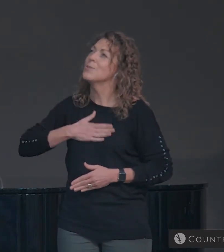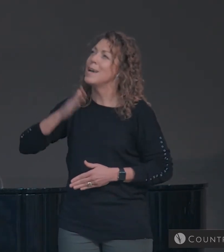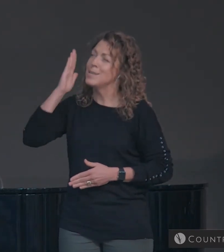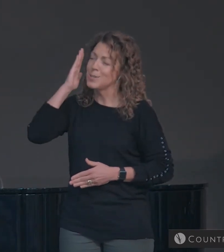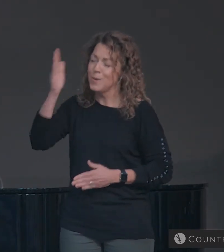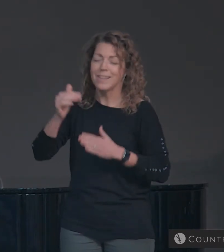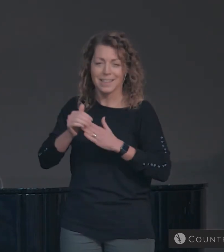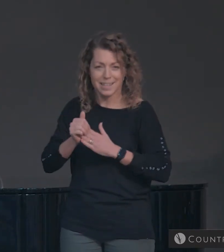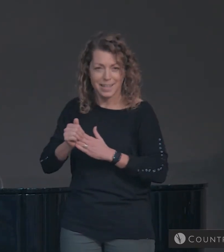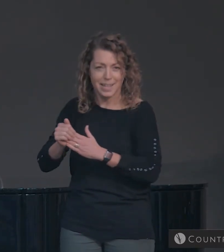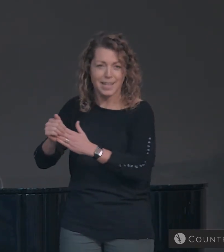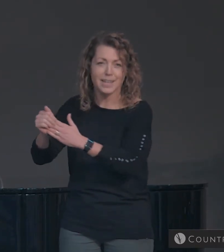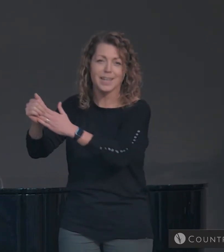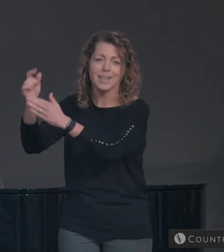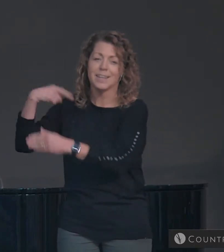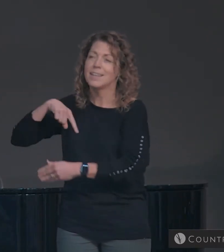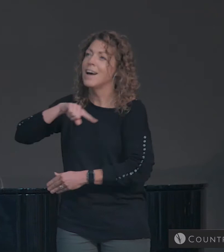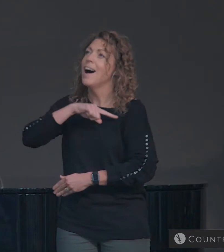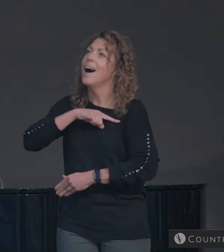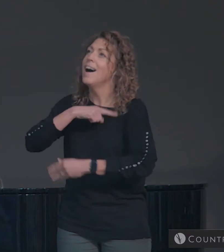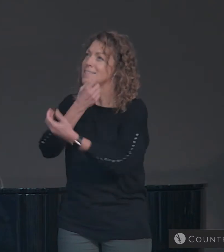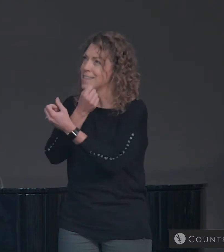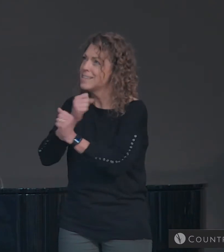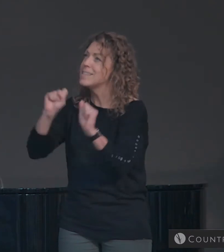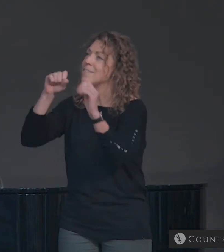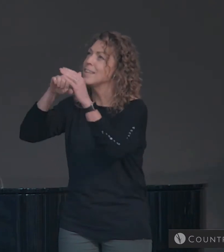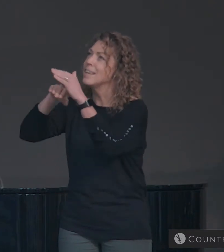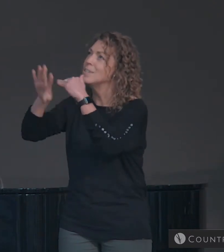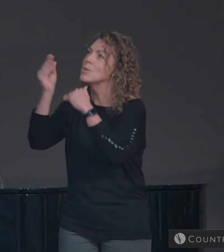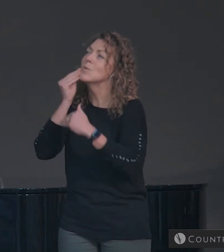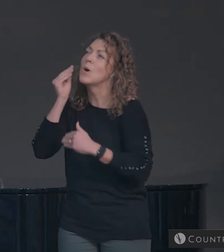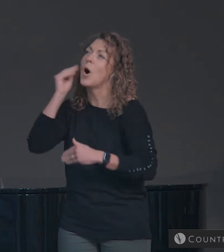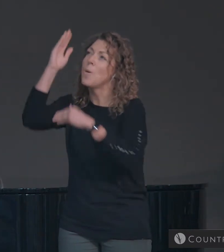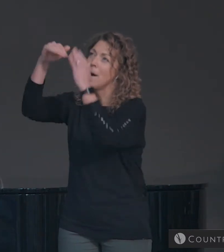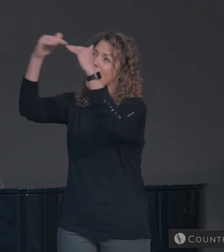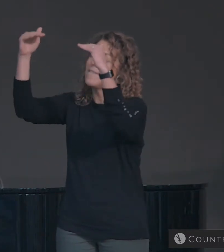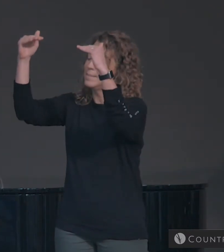His grace will lead us safely home.